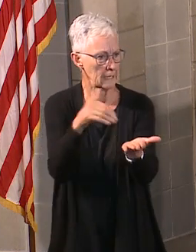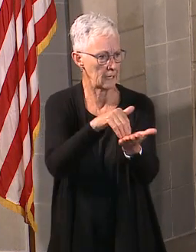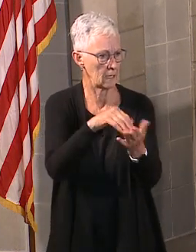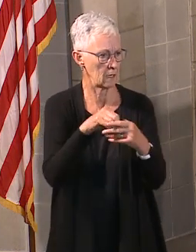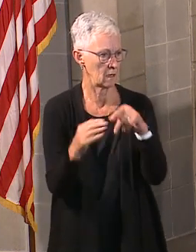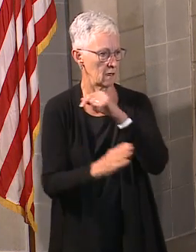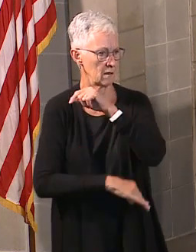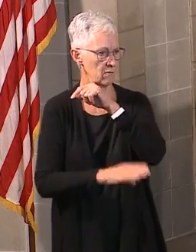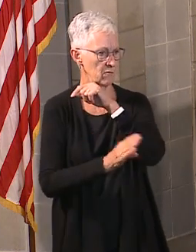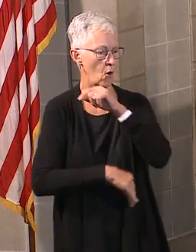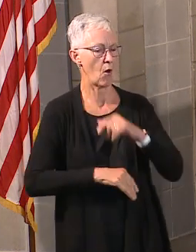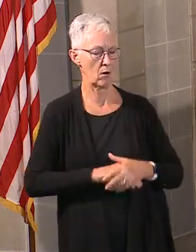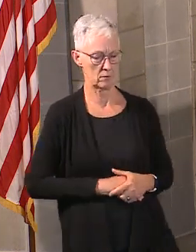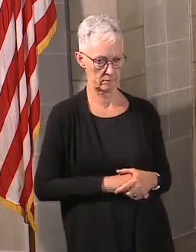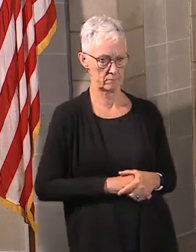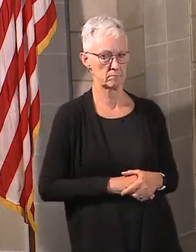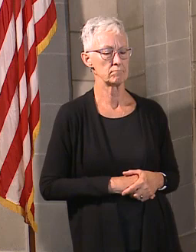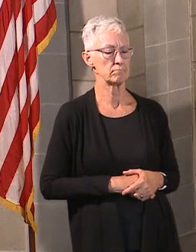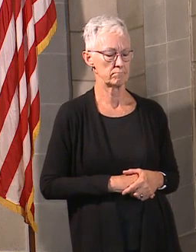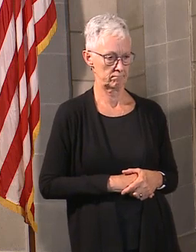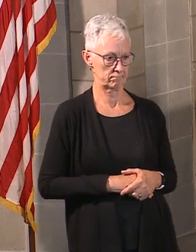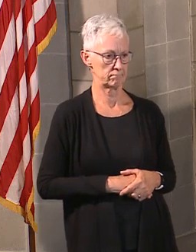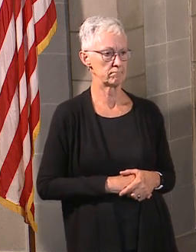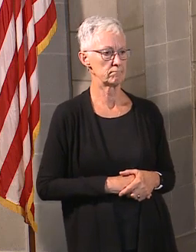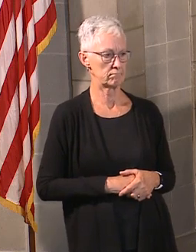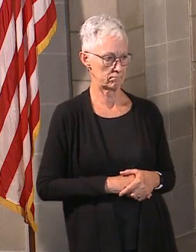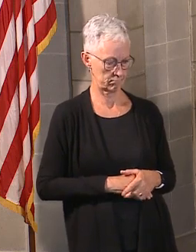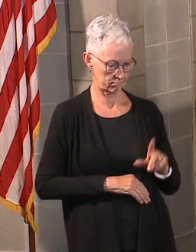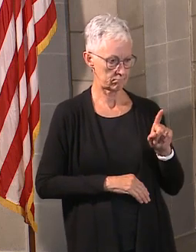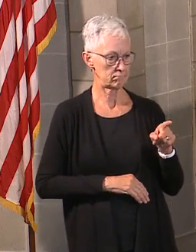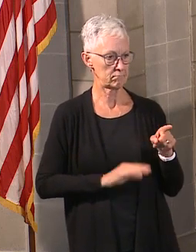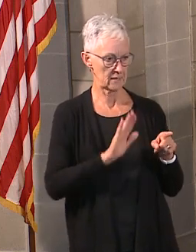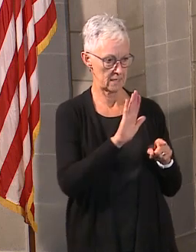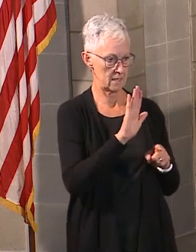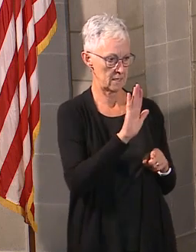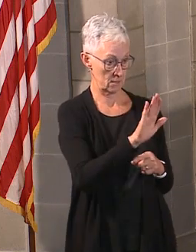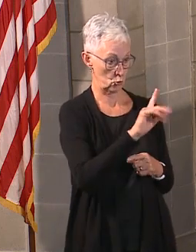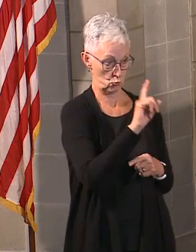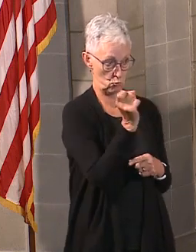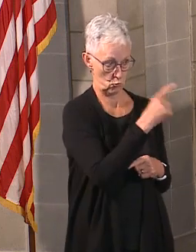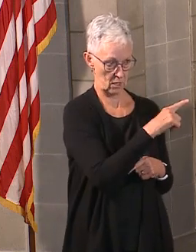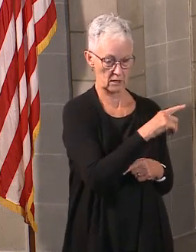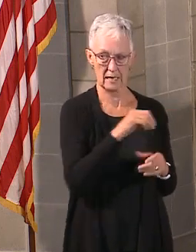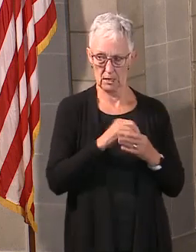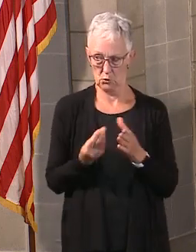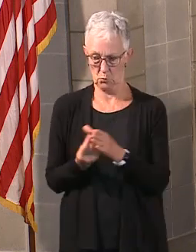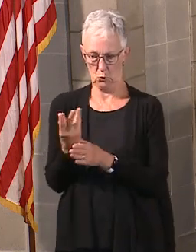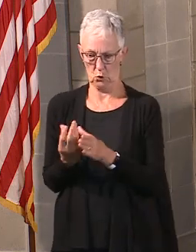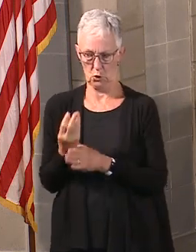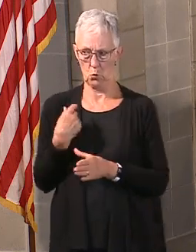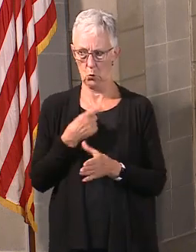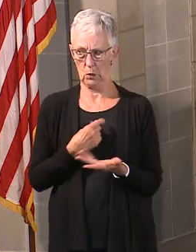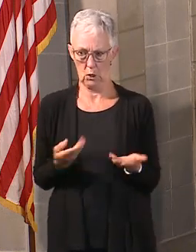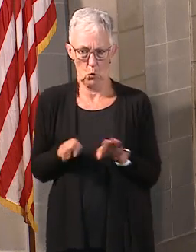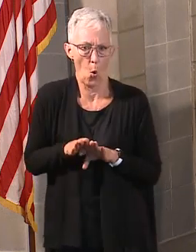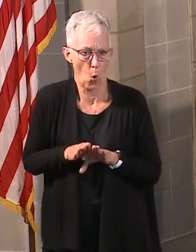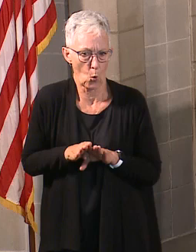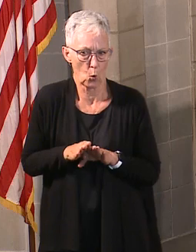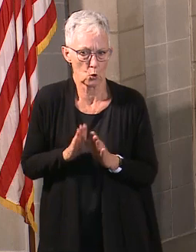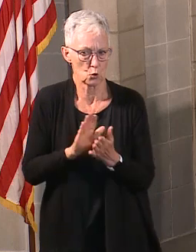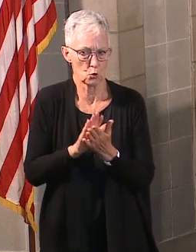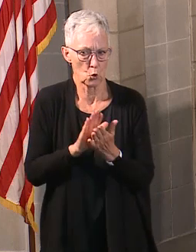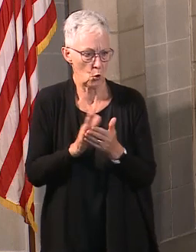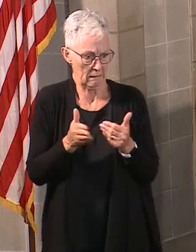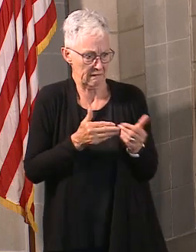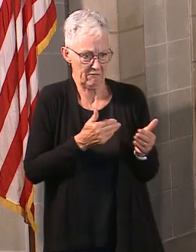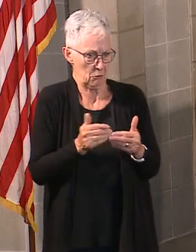So the question was, you know, the spring, we started putting restrictions in place and closed schools on just a couple of cases.